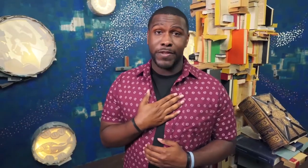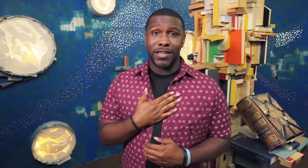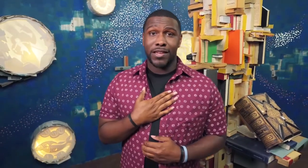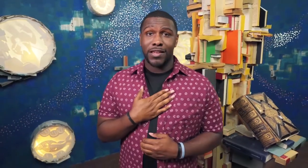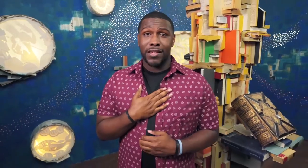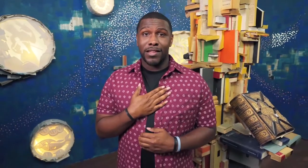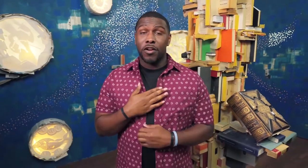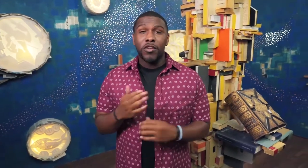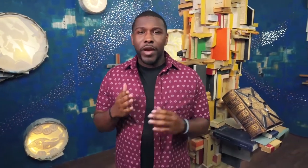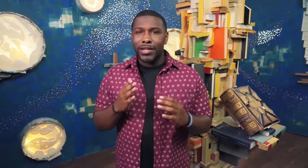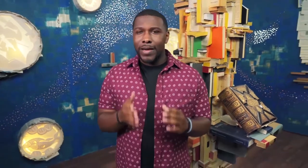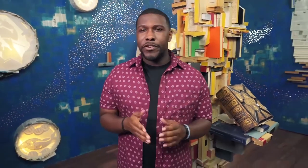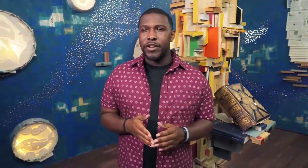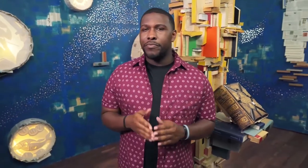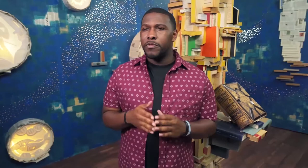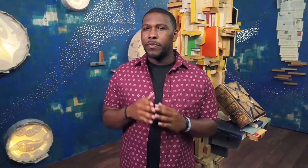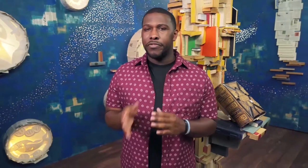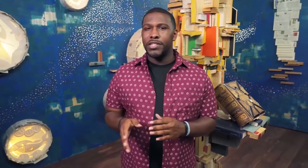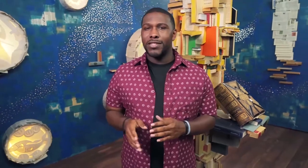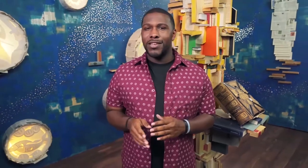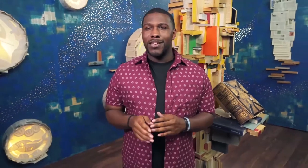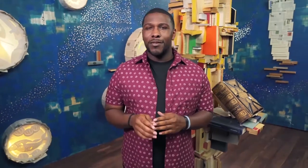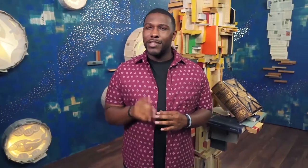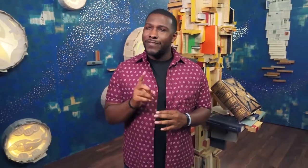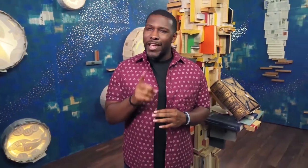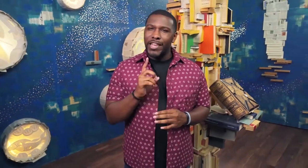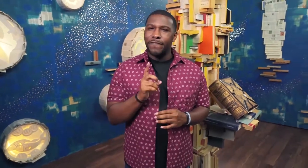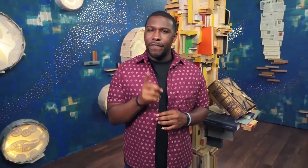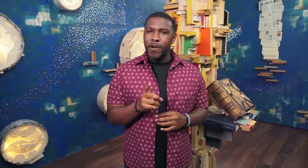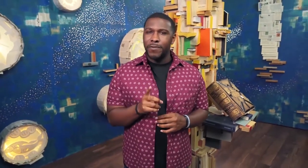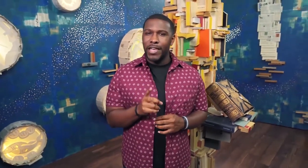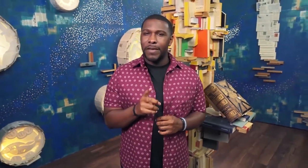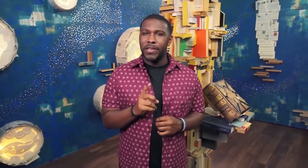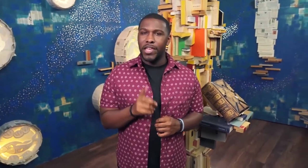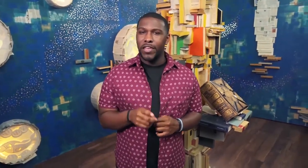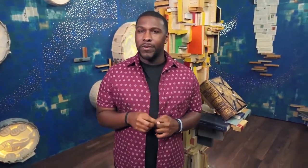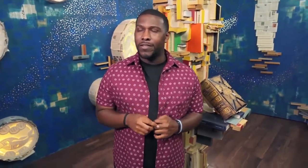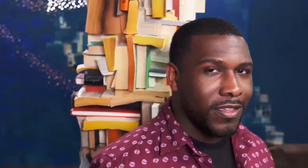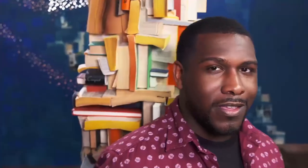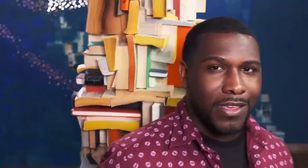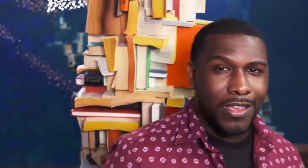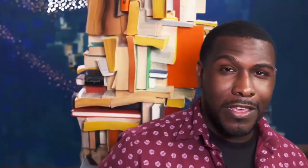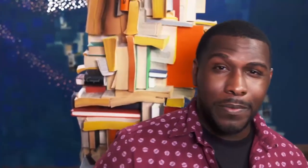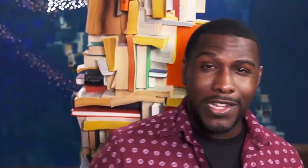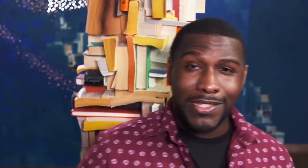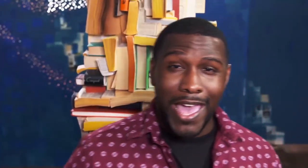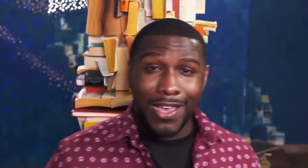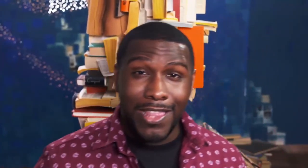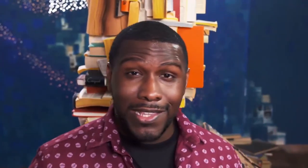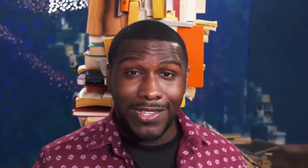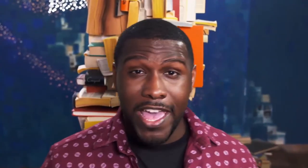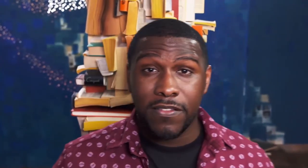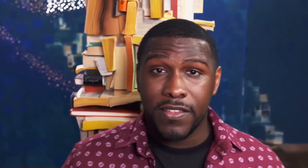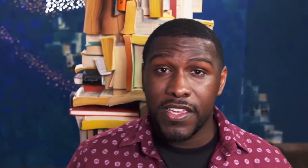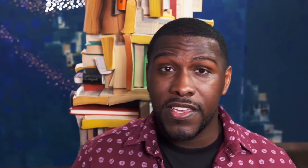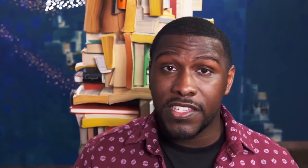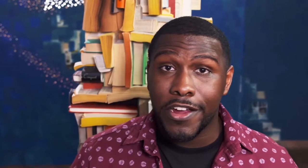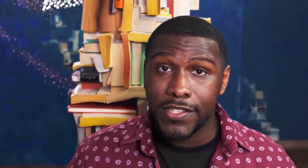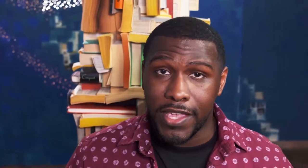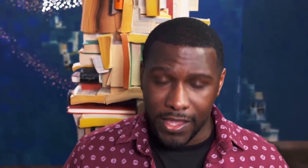the only way a leper could approach a priest was if that he confirmed that he had been healed but as Zack glanced down his heart sank